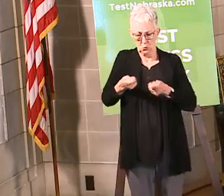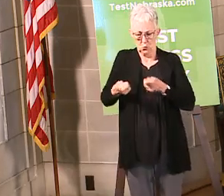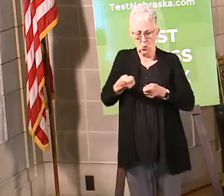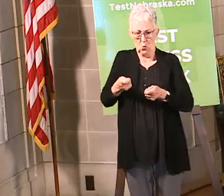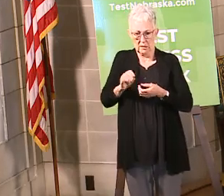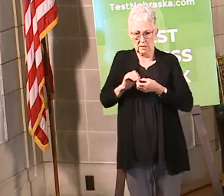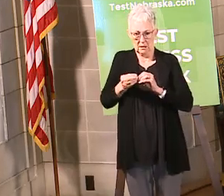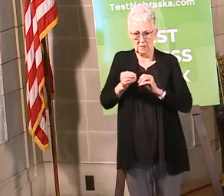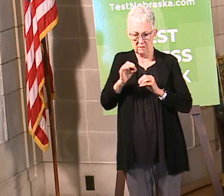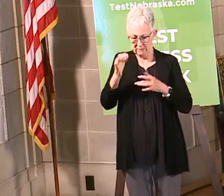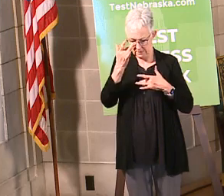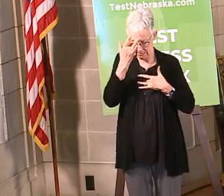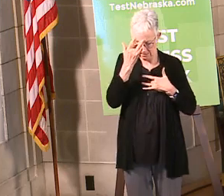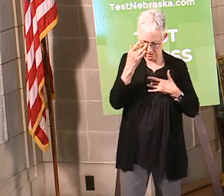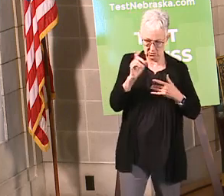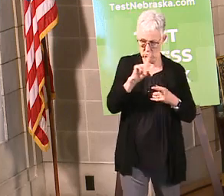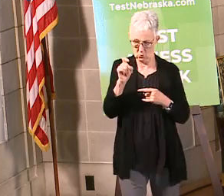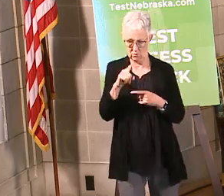Colonel.